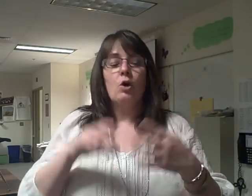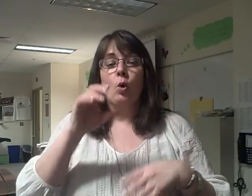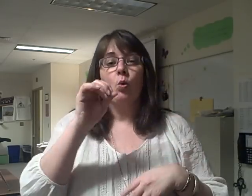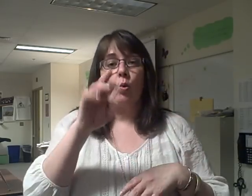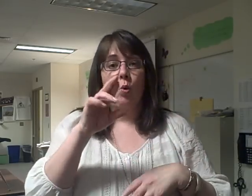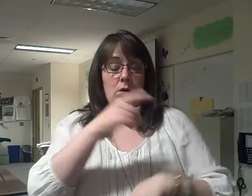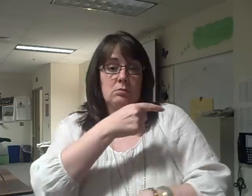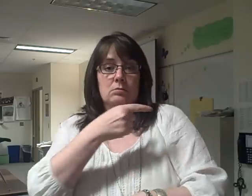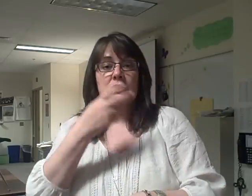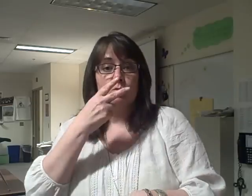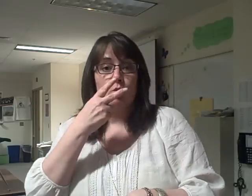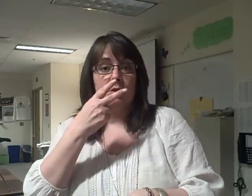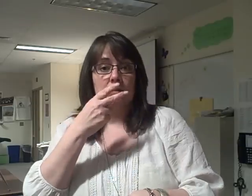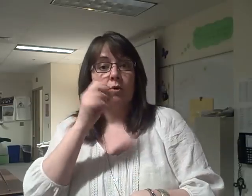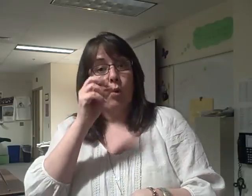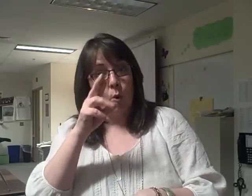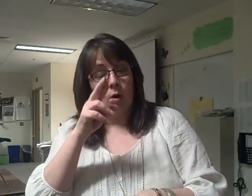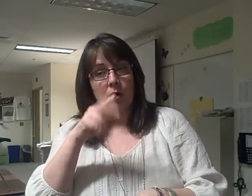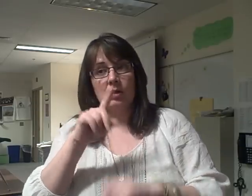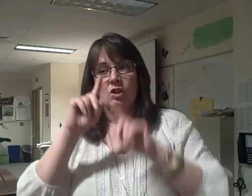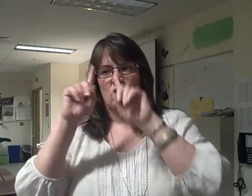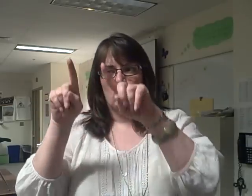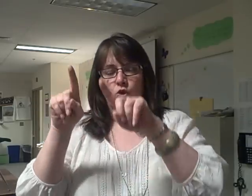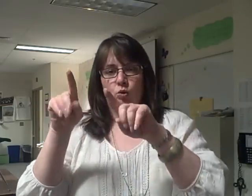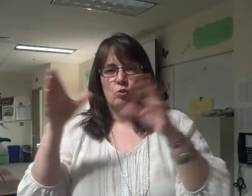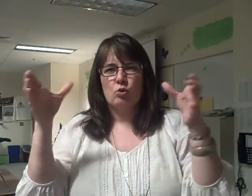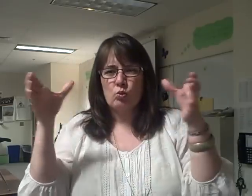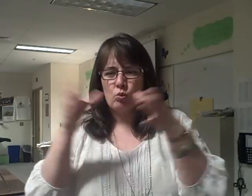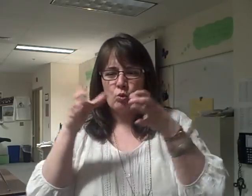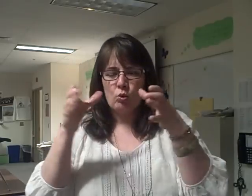so good Well, I've never been to England